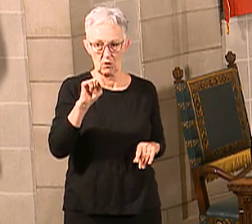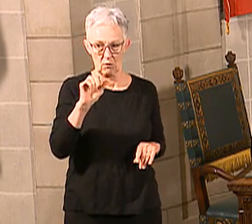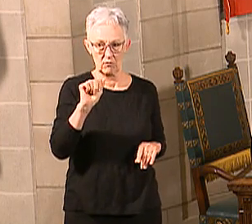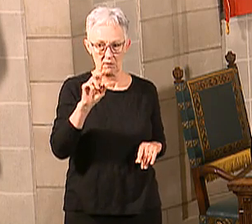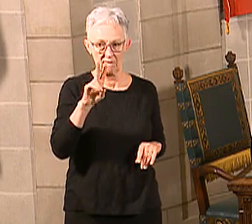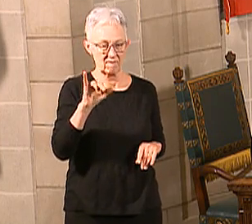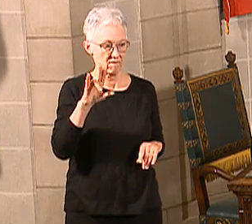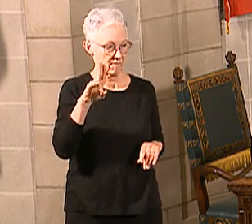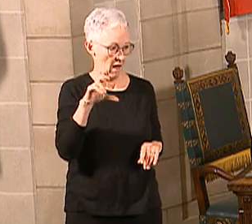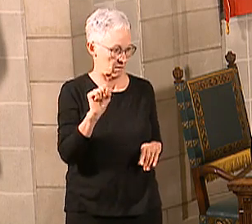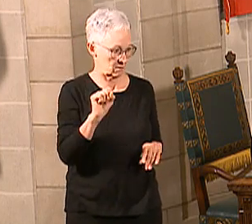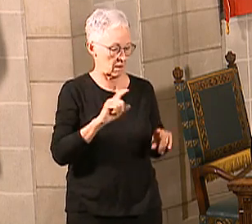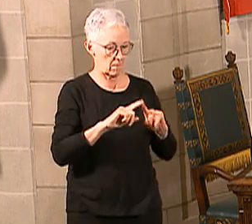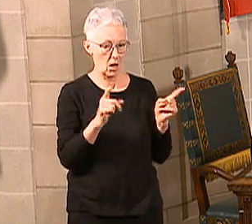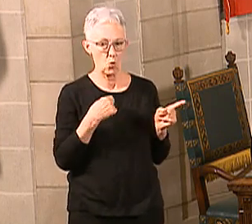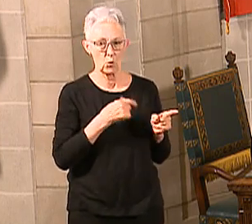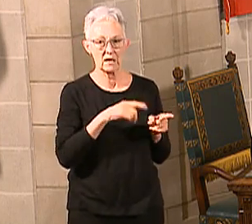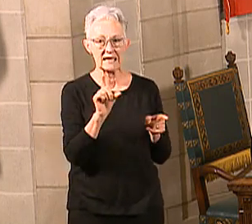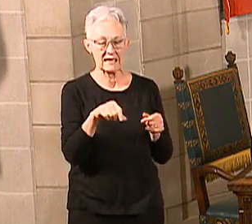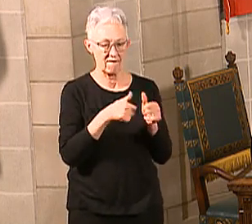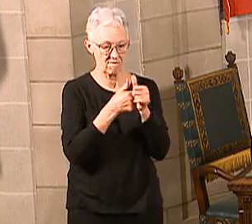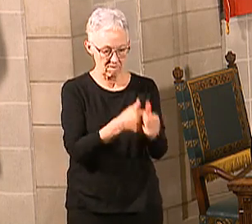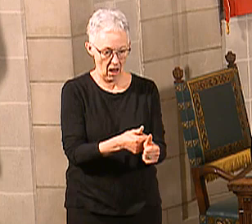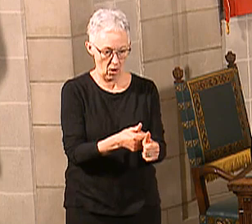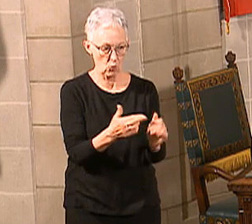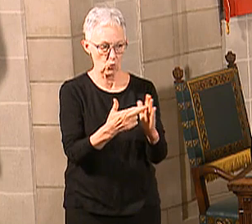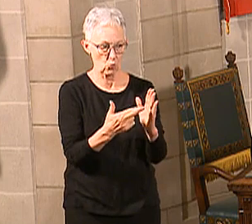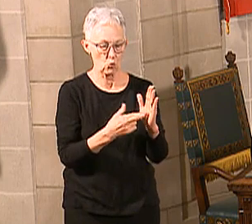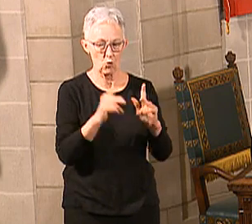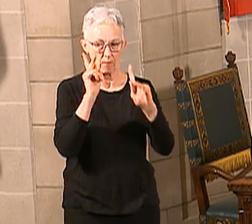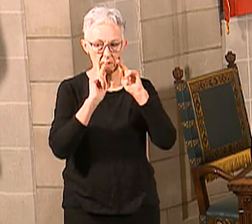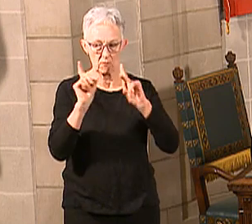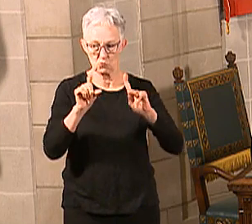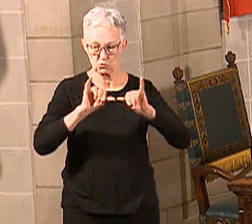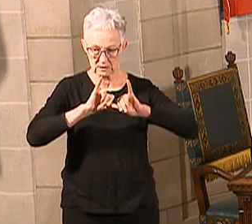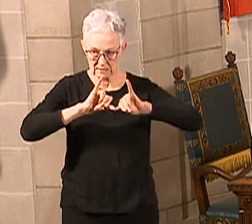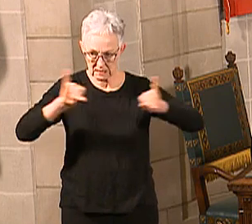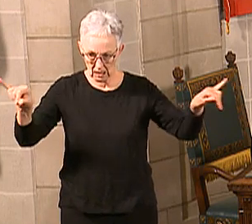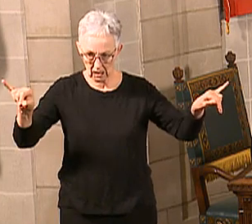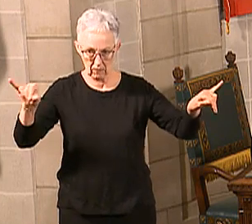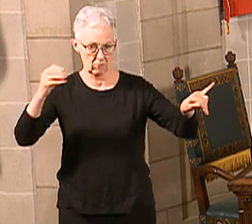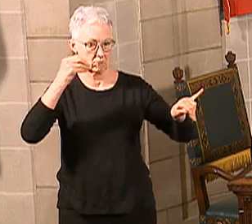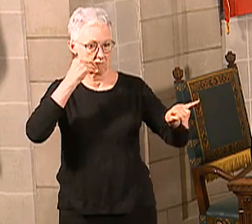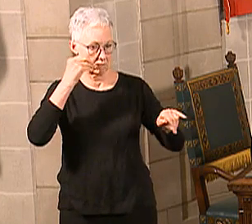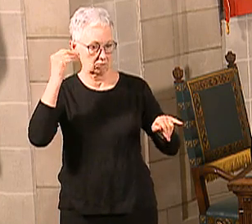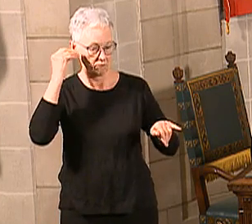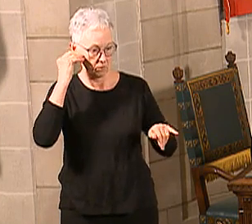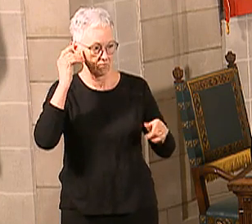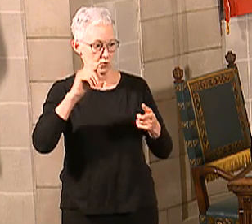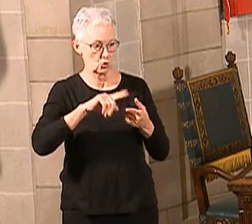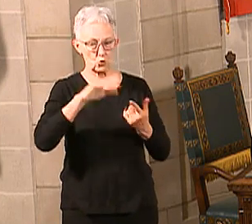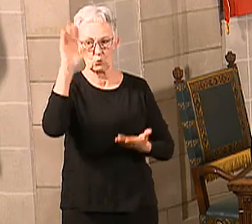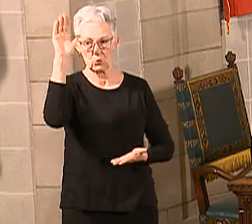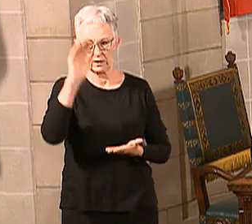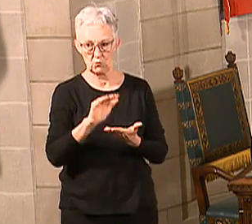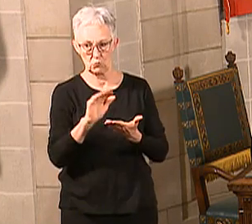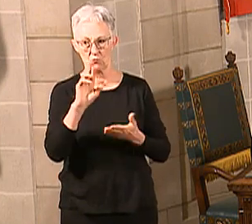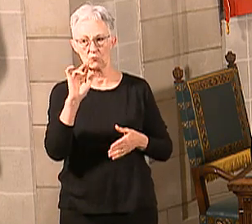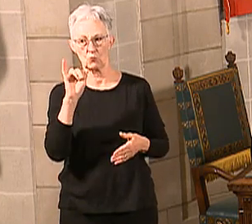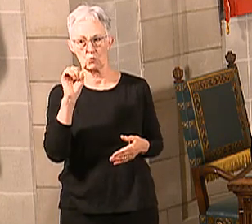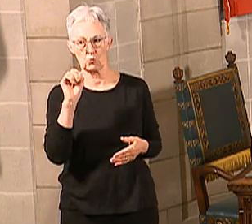guidance, stay at home, flatten the curve, and reduce the risk of spreading this disease to our vulnerable populations.